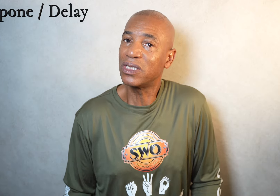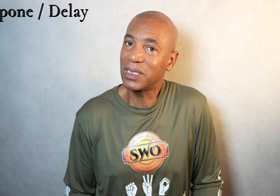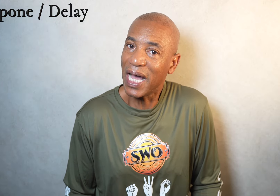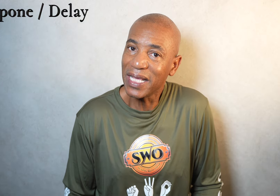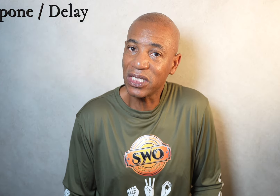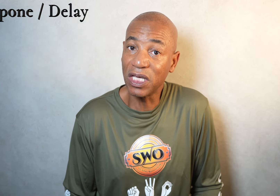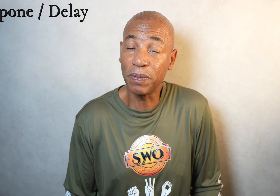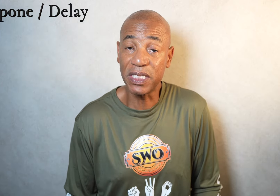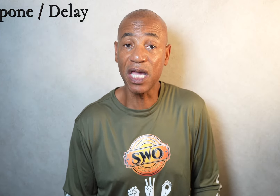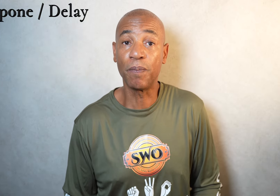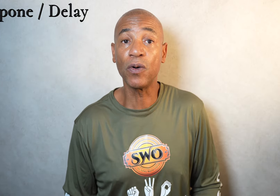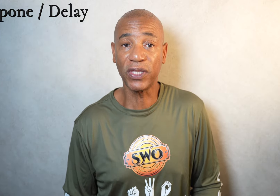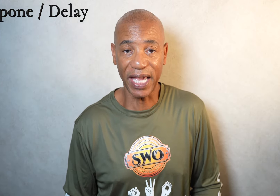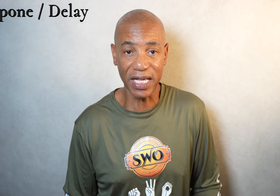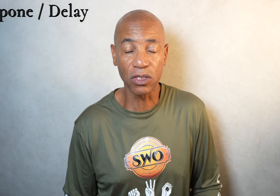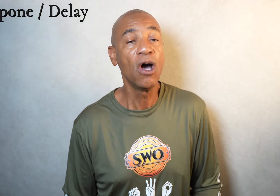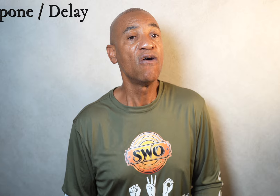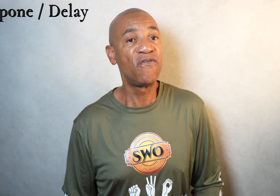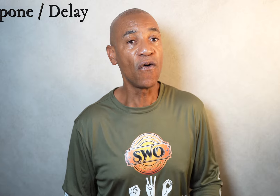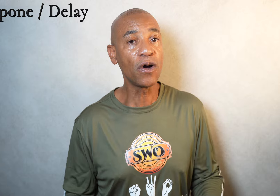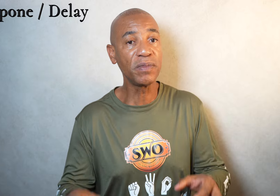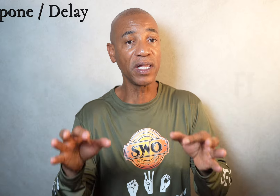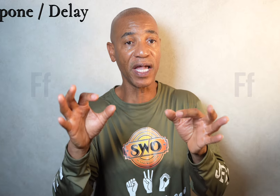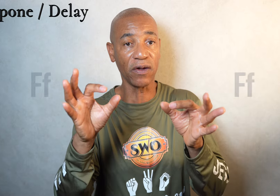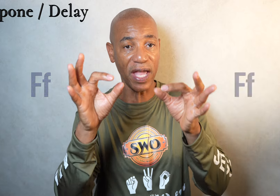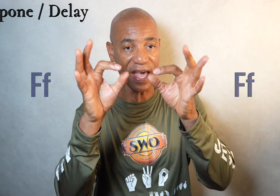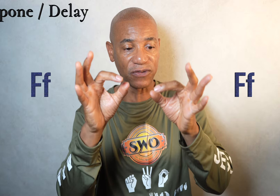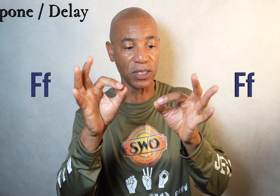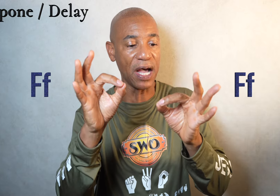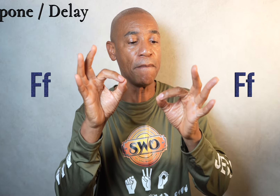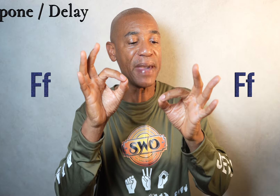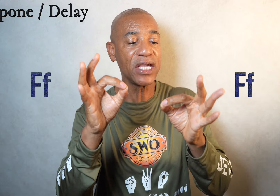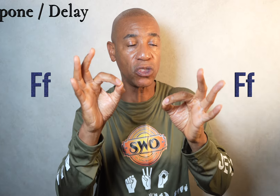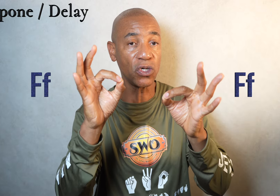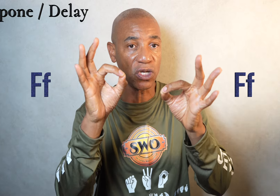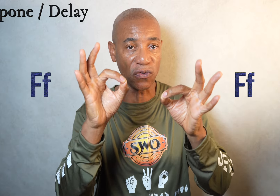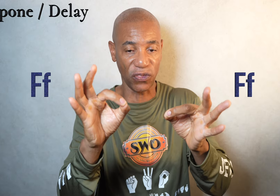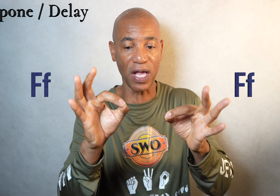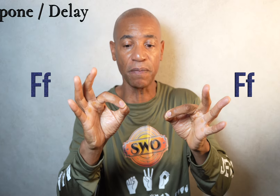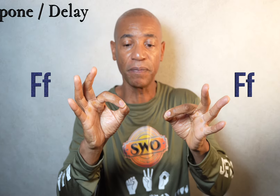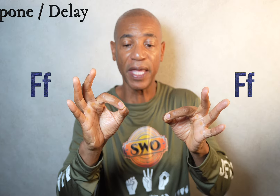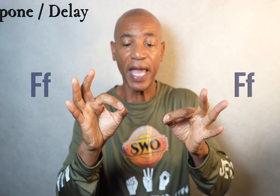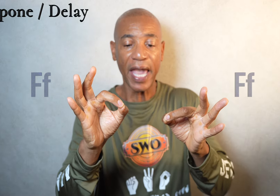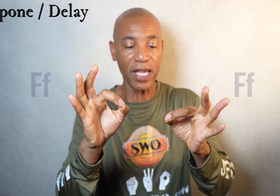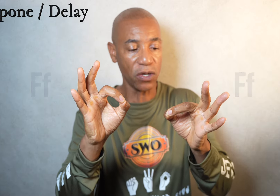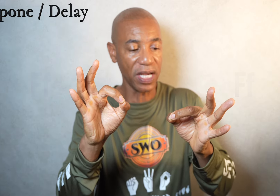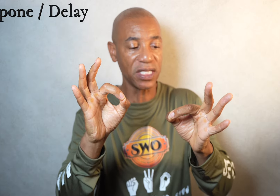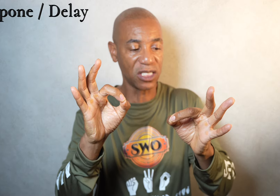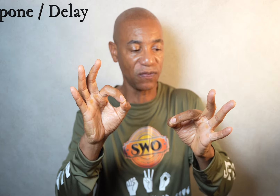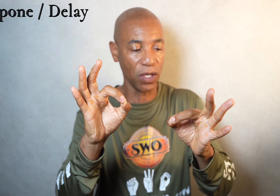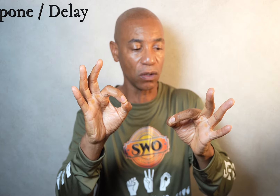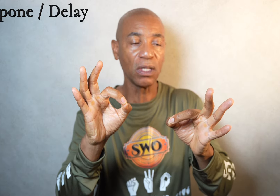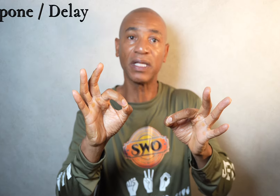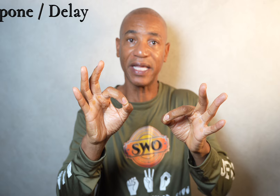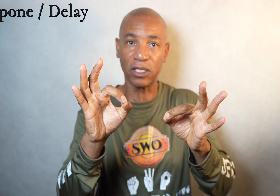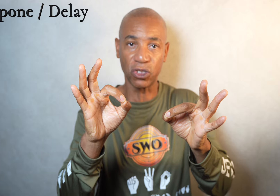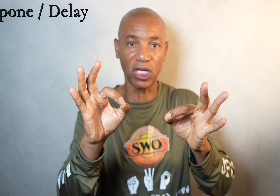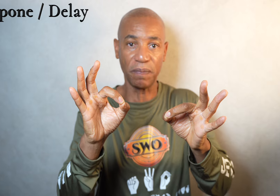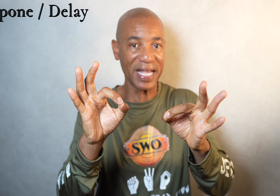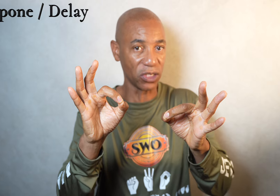to sign this, simply take both hands, form the letter F's. Now, make sure your thumb and your index finger look like they're shaped as